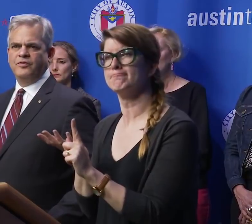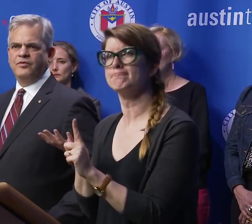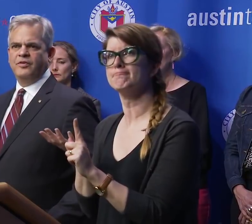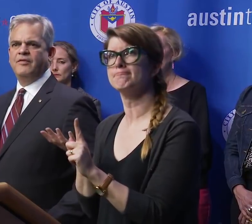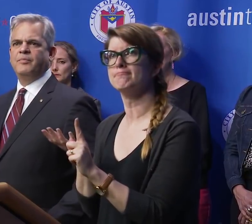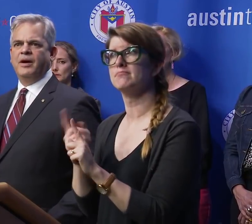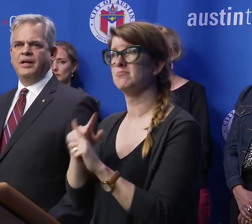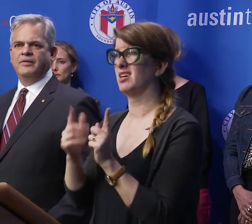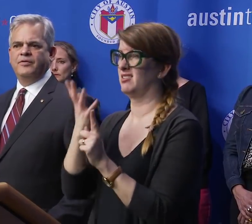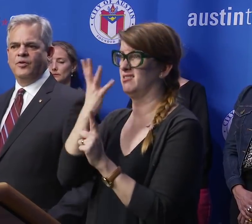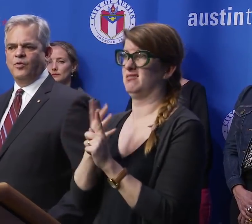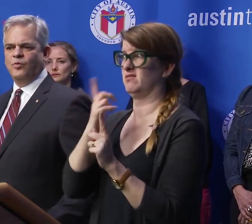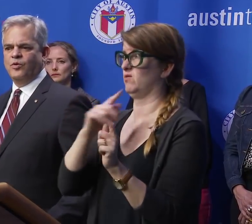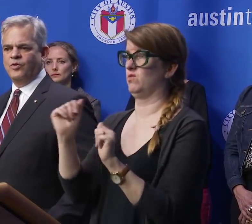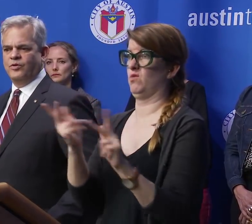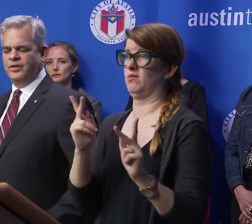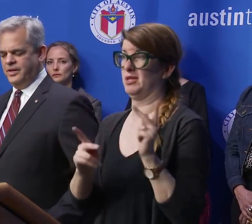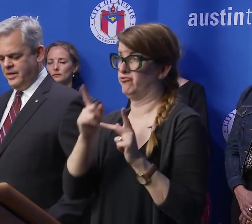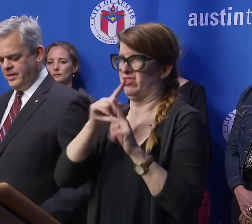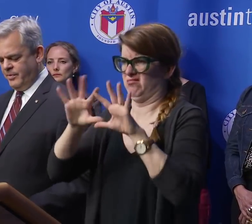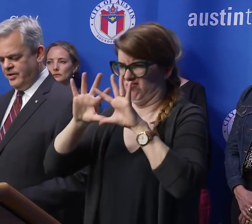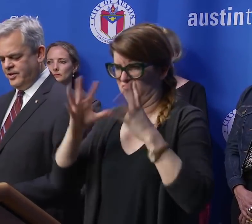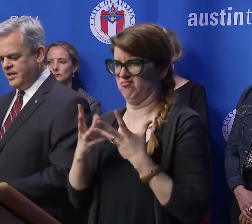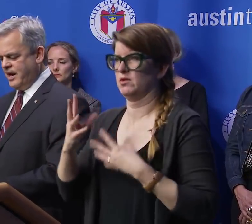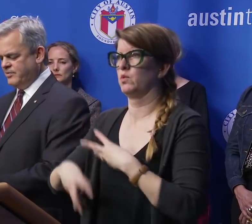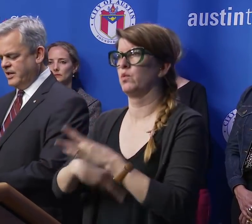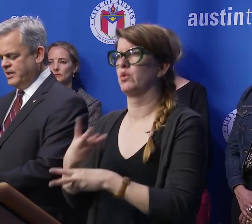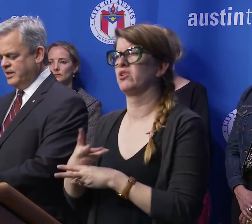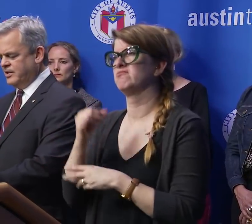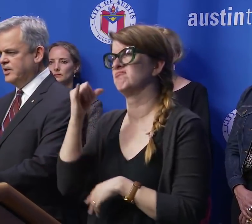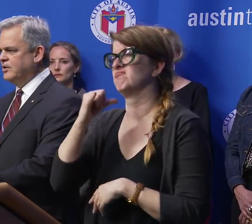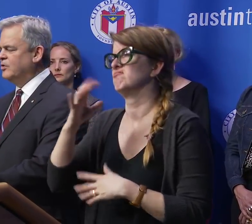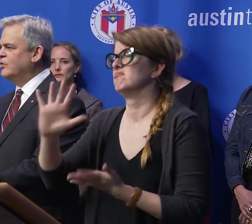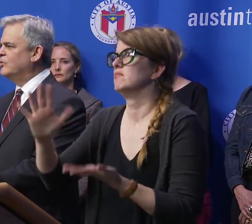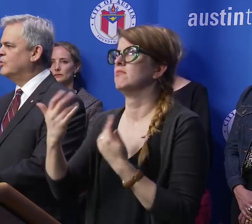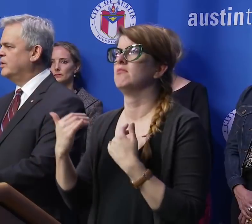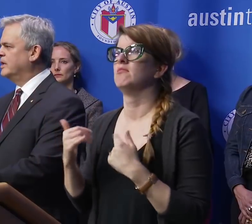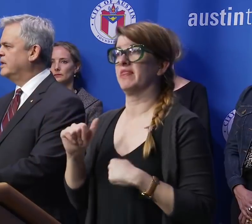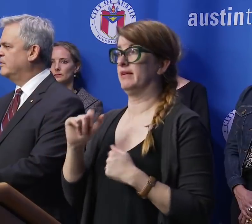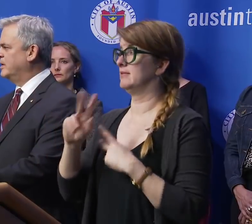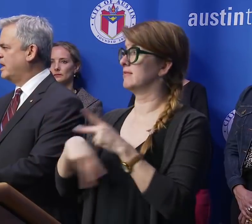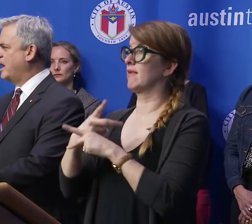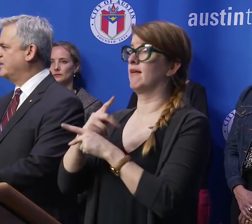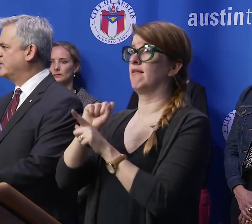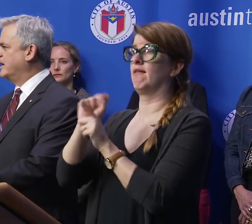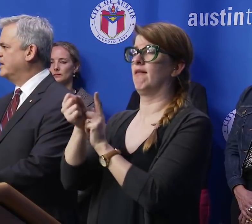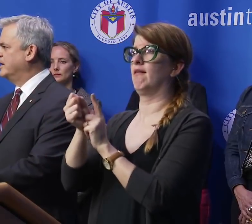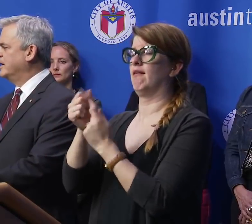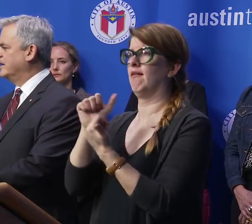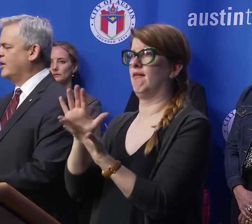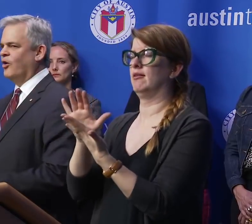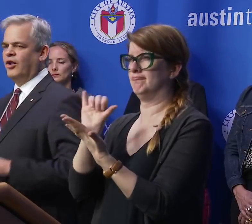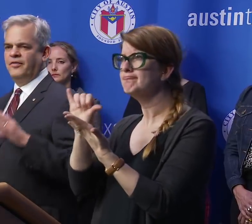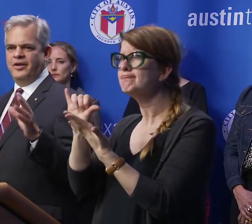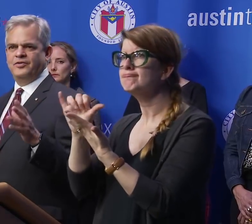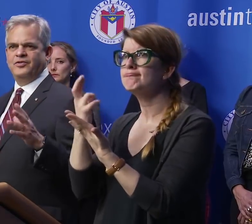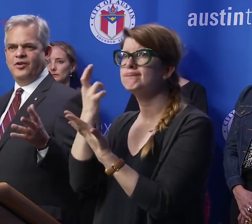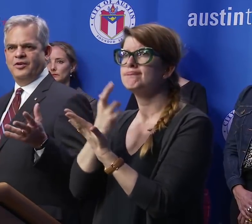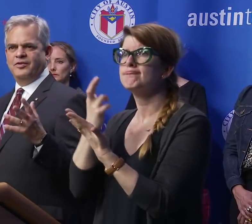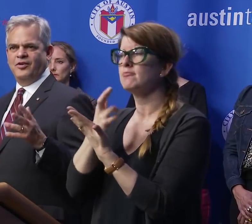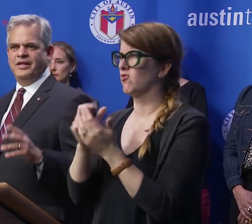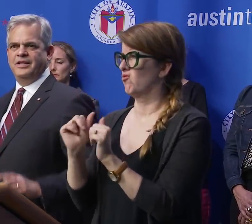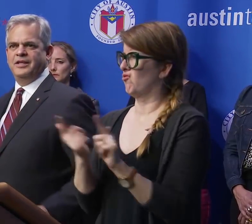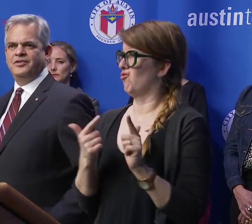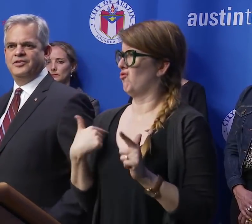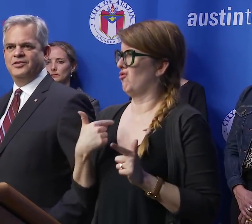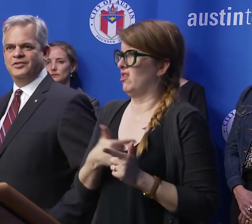unfortunate for everybody and for the whole world. I mean, it's at times like this that you do really realize that all of us